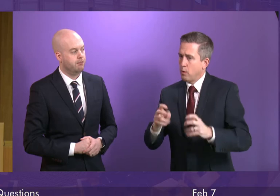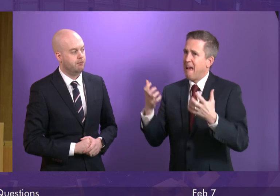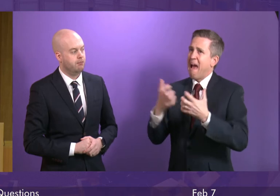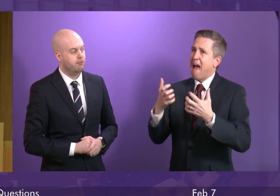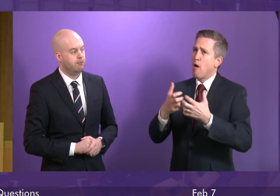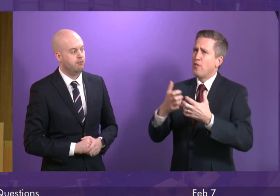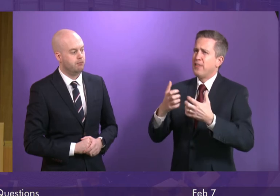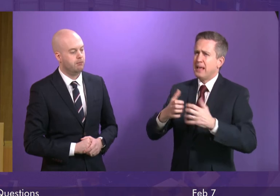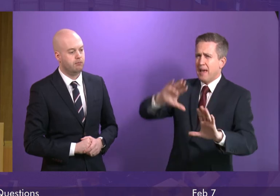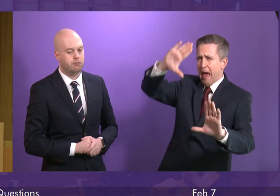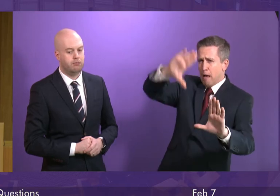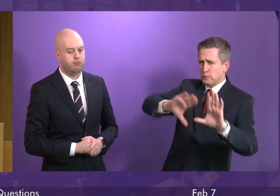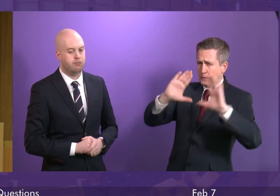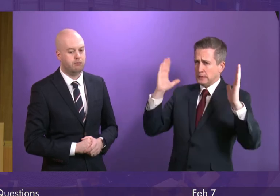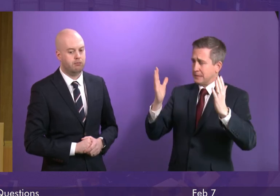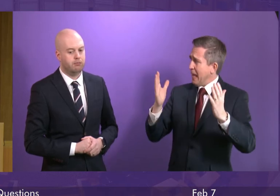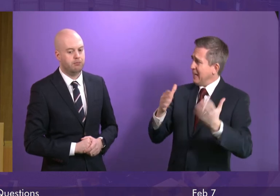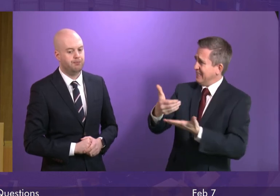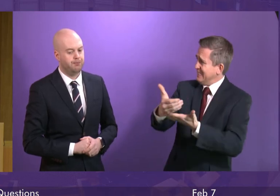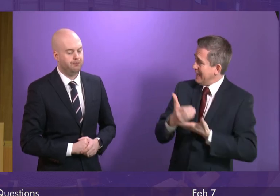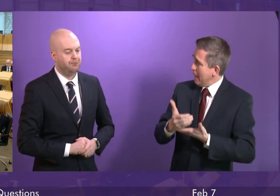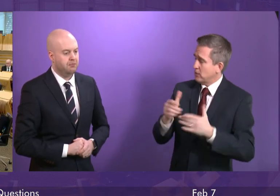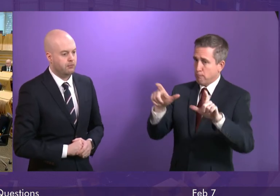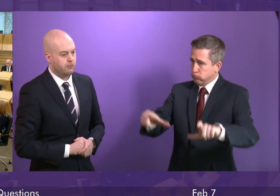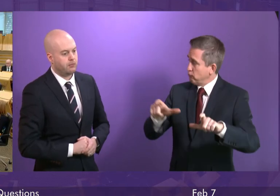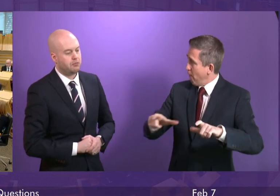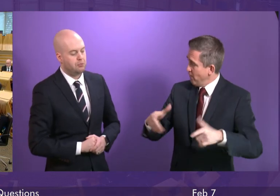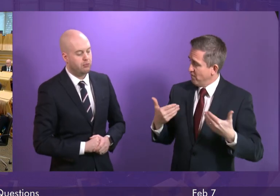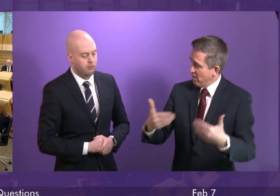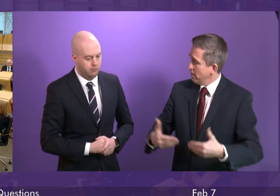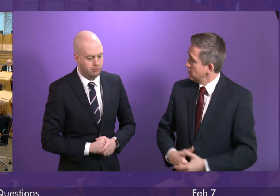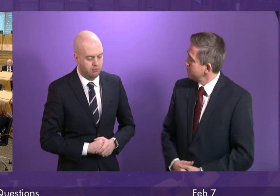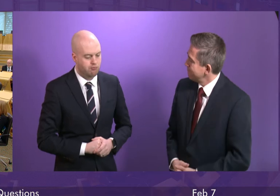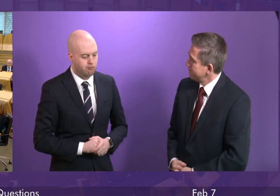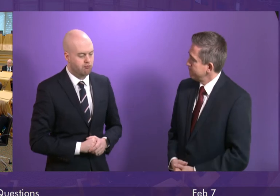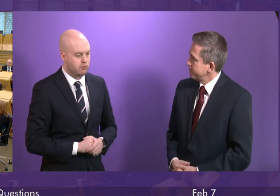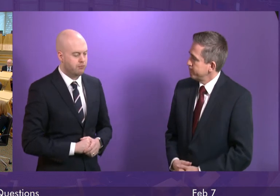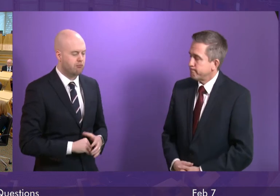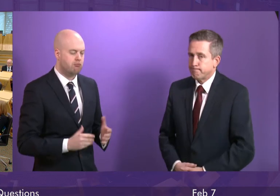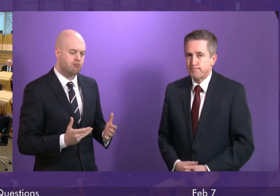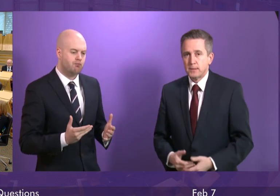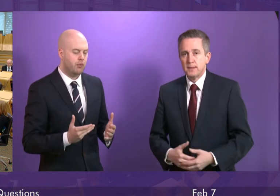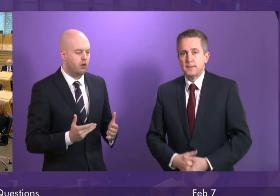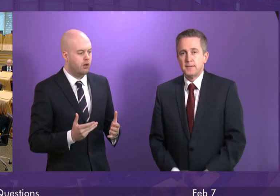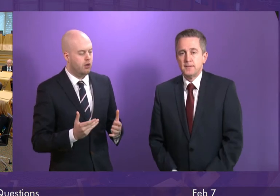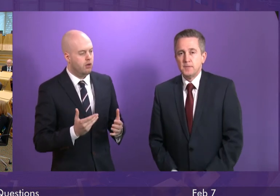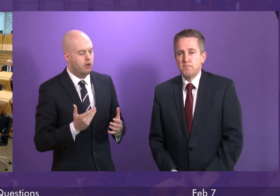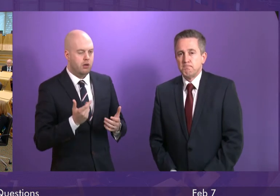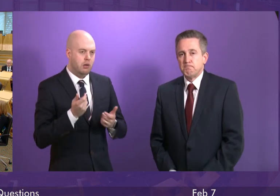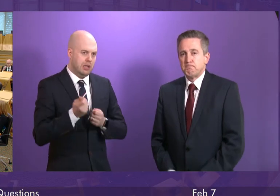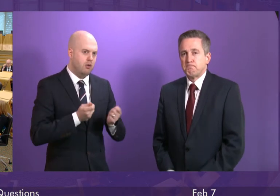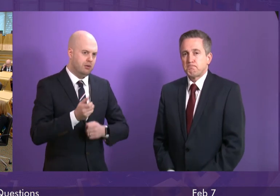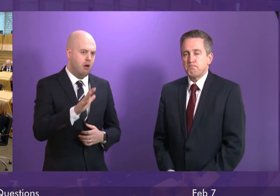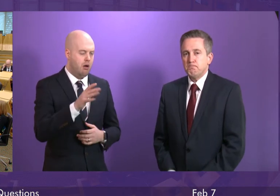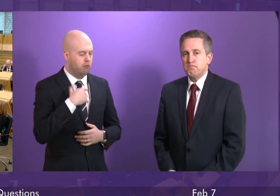of the historic building is absolutely saved. Deputy First Minister. Deputy First Minister. I realise the significance of the point that